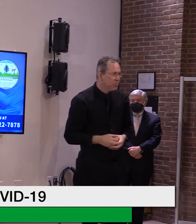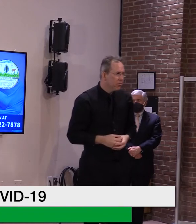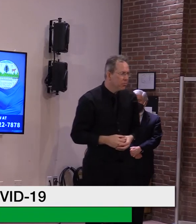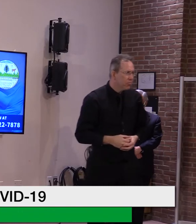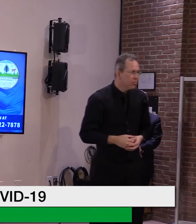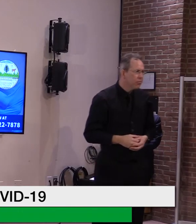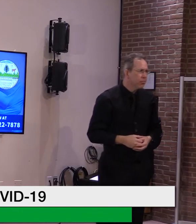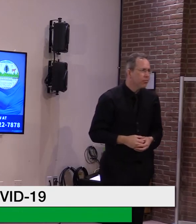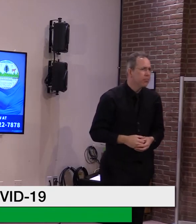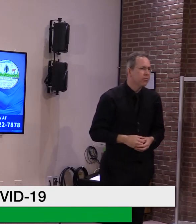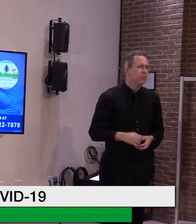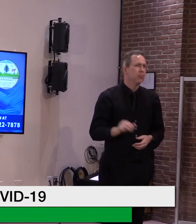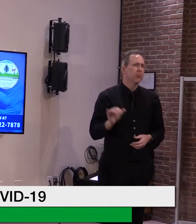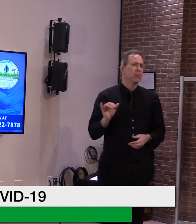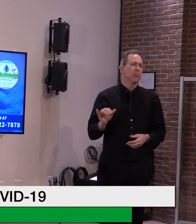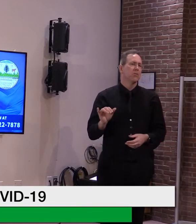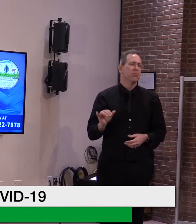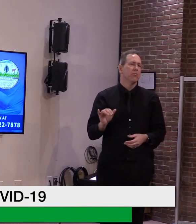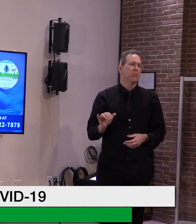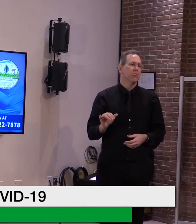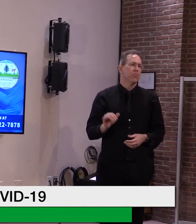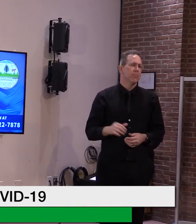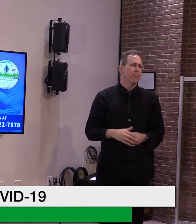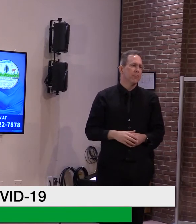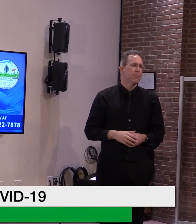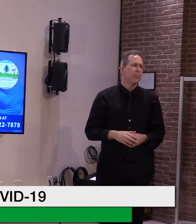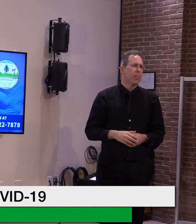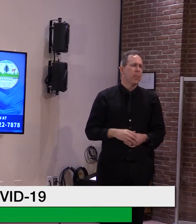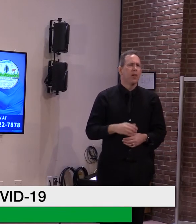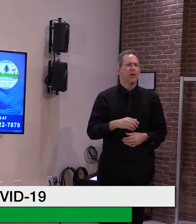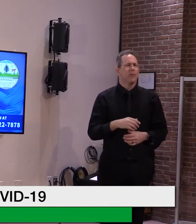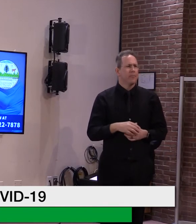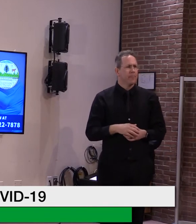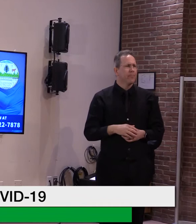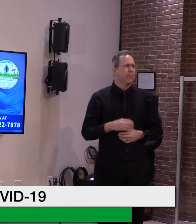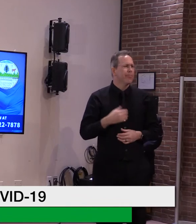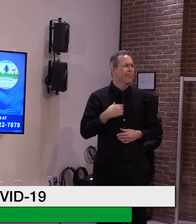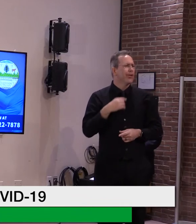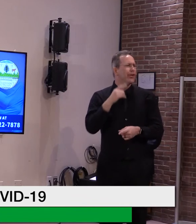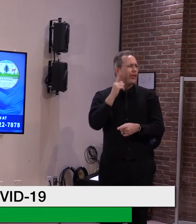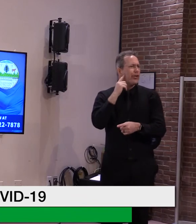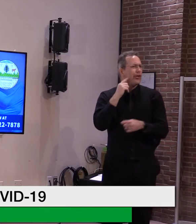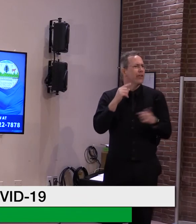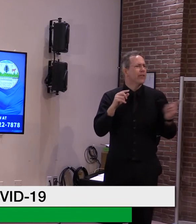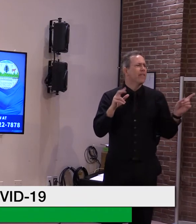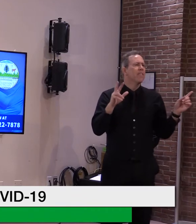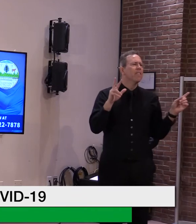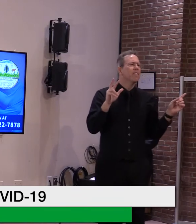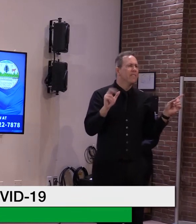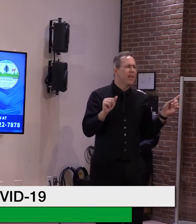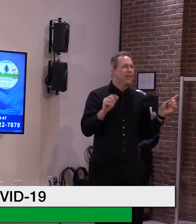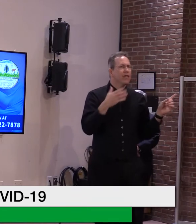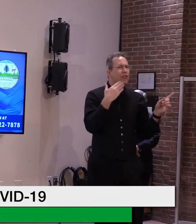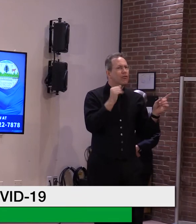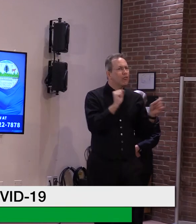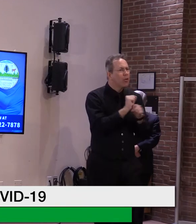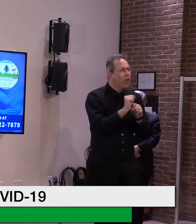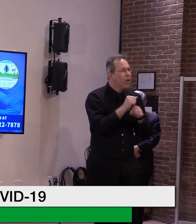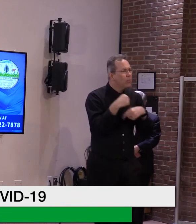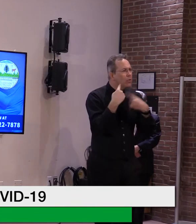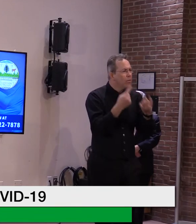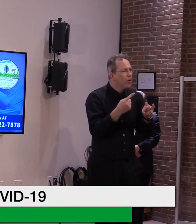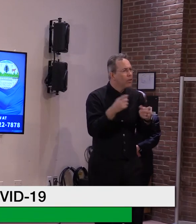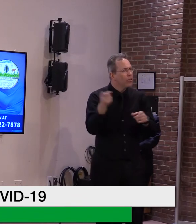Yeah, no, I, I heard it was, I know the VA has done really good work apparently down at their hospital. But yeah,